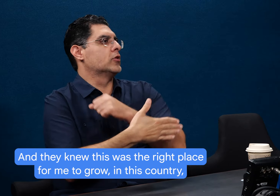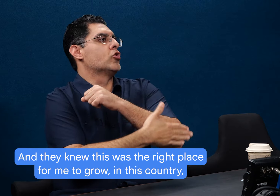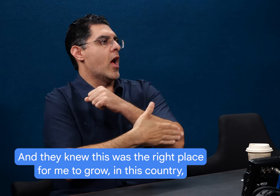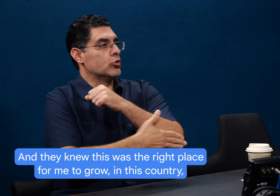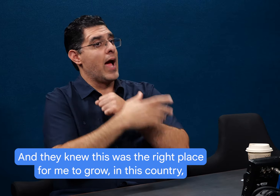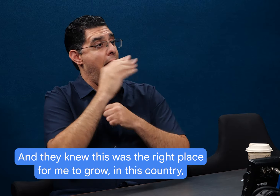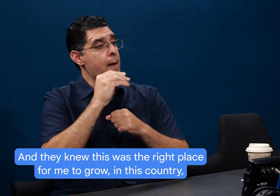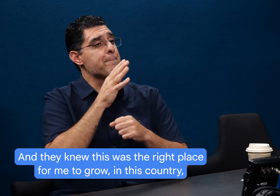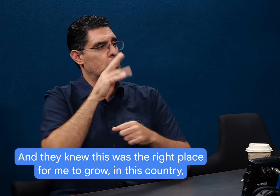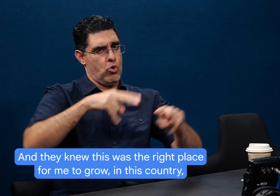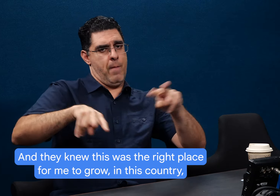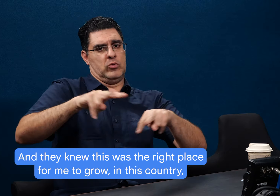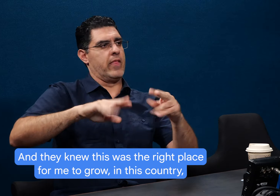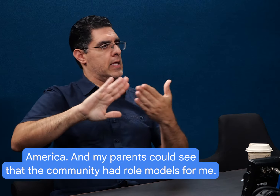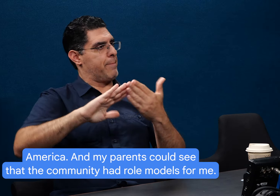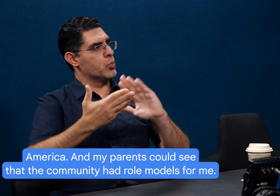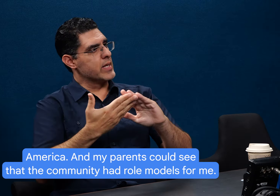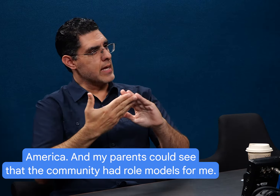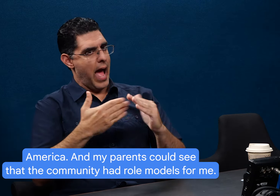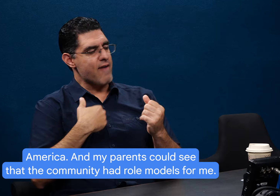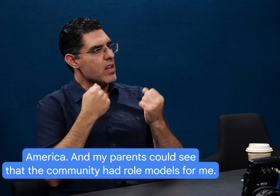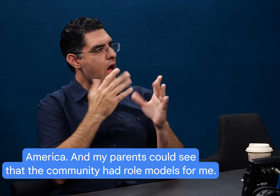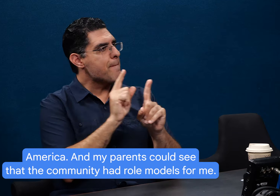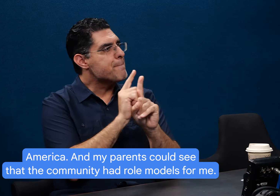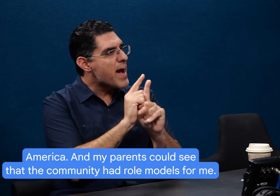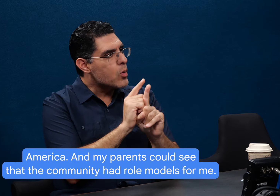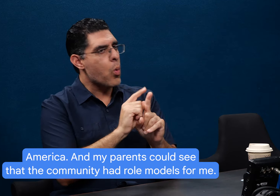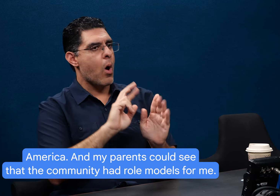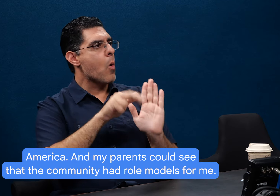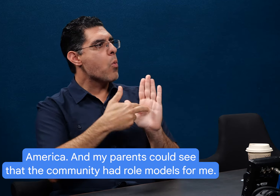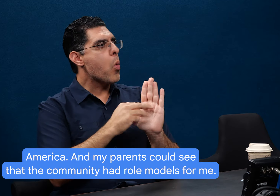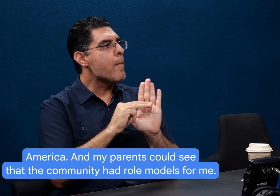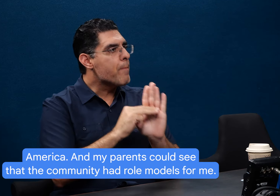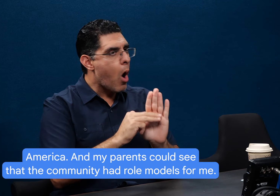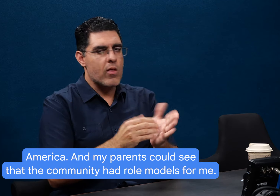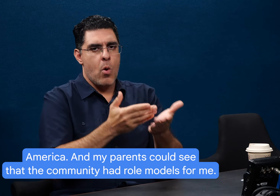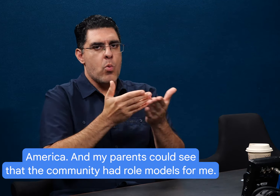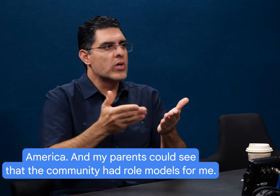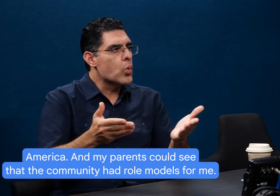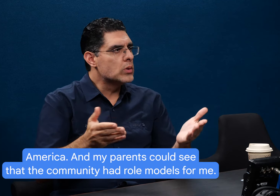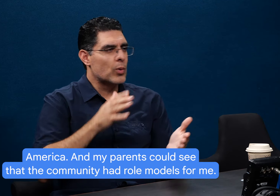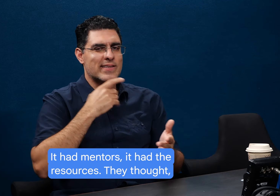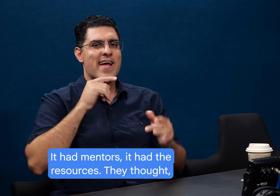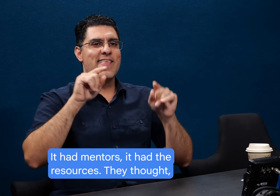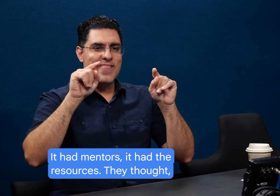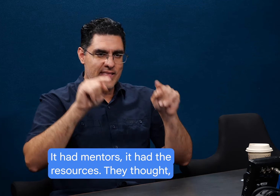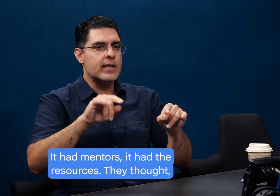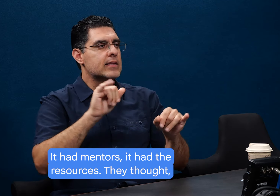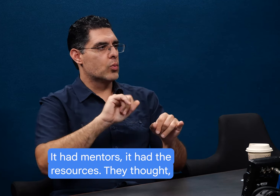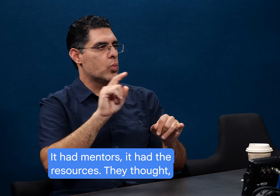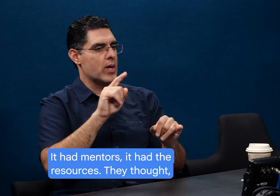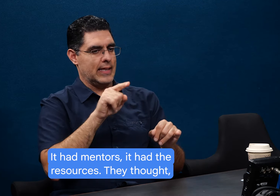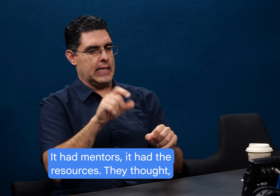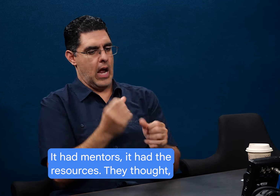right place for me to grow in this country, America. And my parents could see that the community had role models for me. It had mentors.